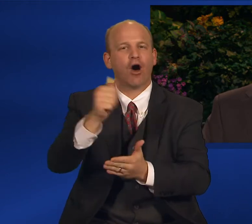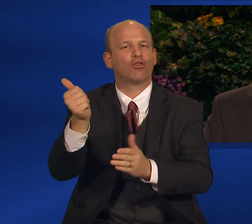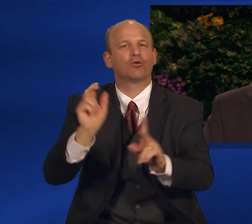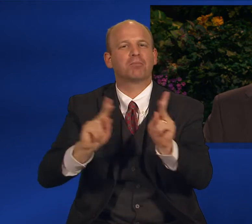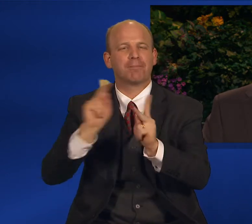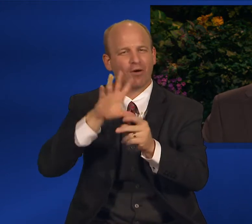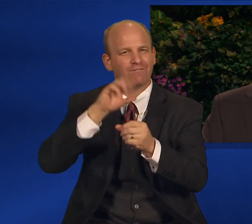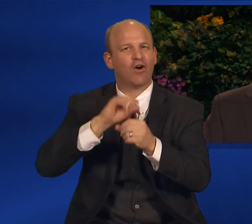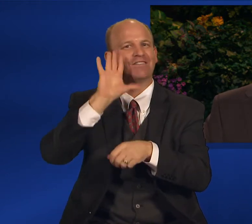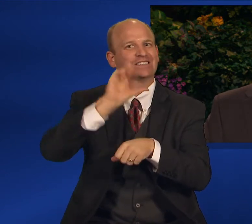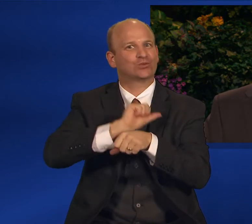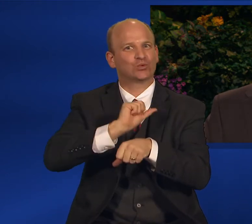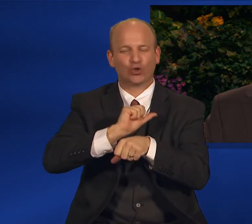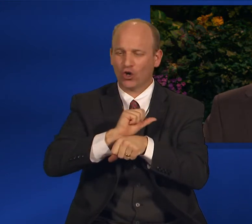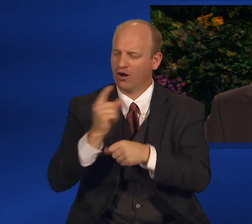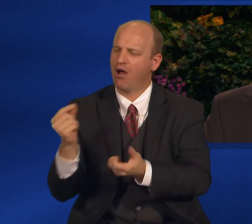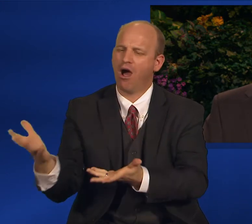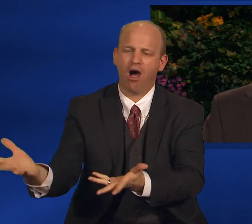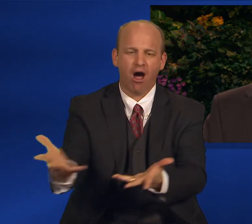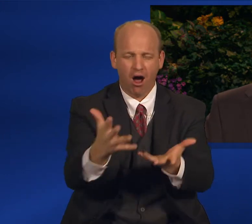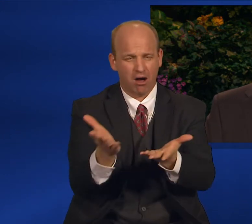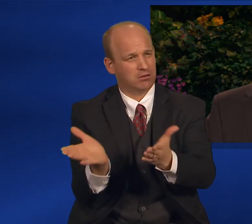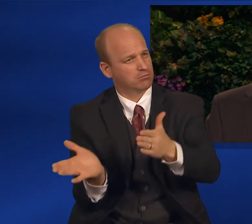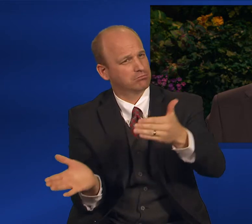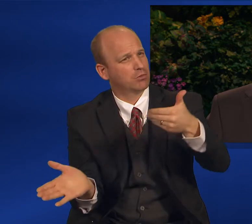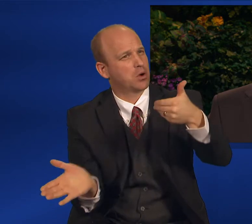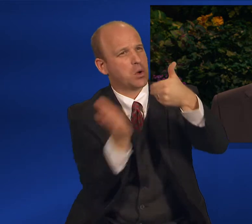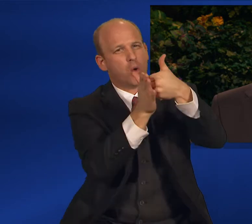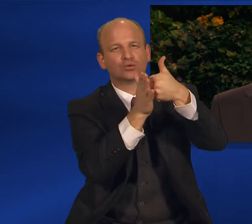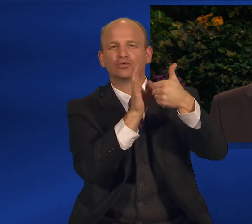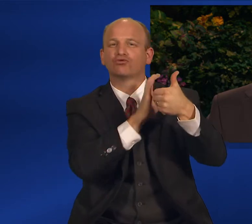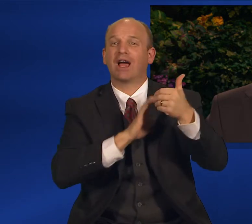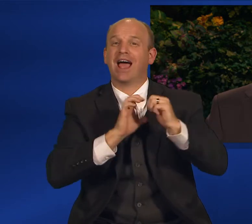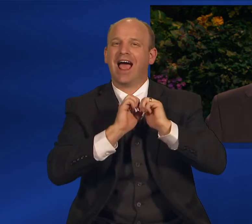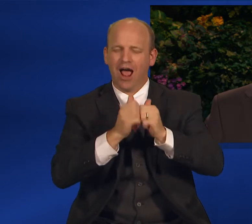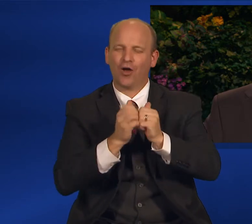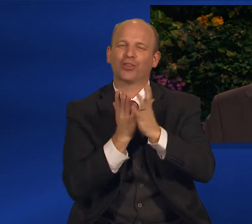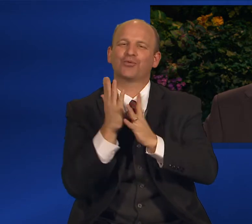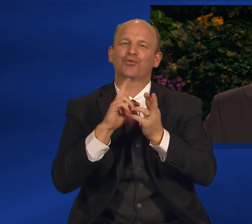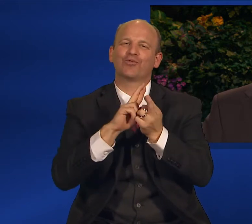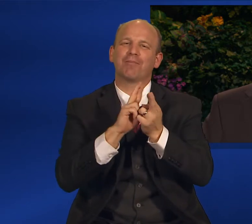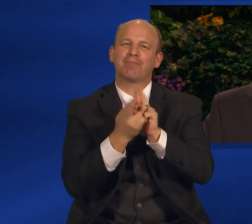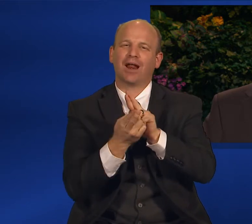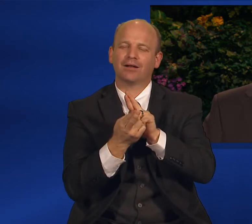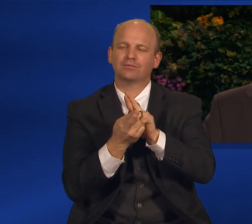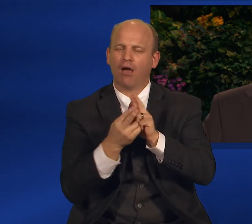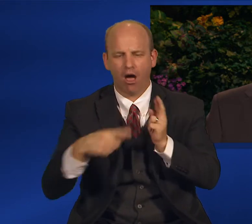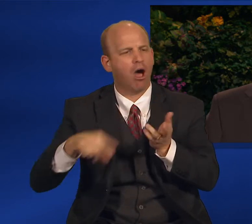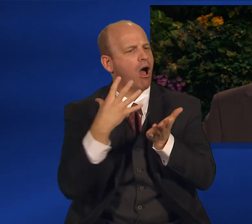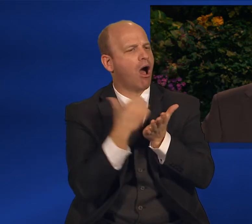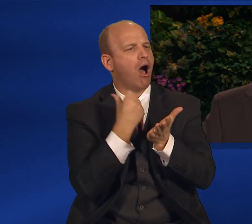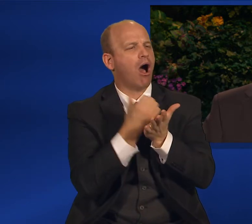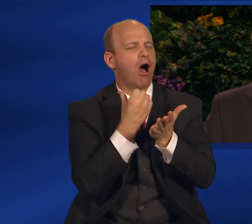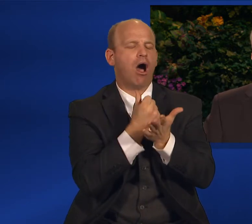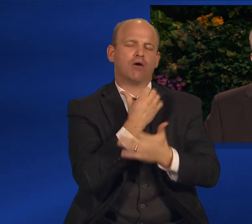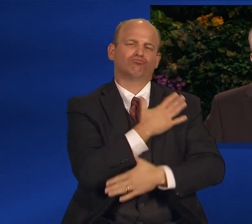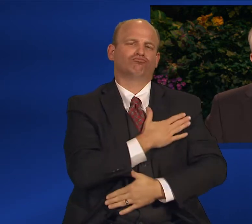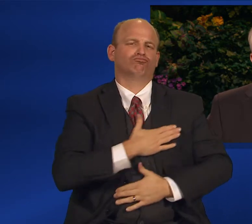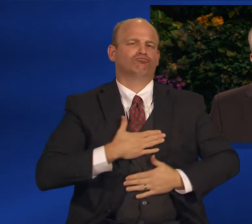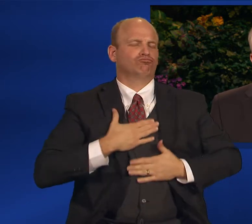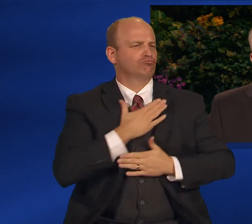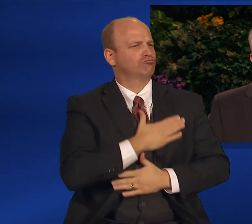faith and repentance, so they may experience His redemption, peace and joy now, and